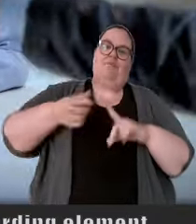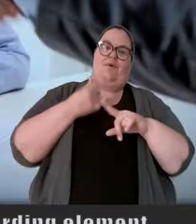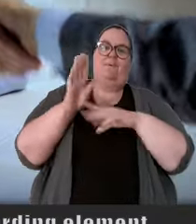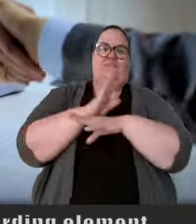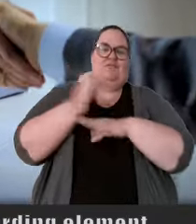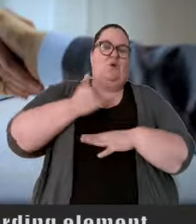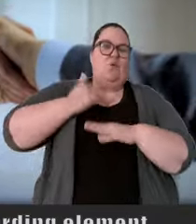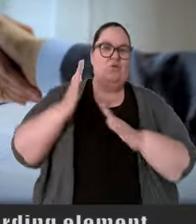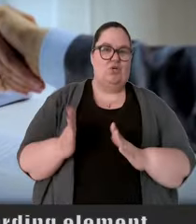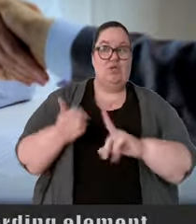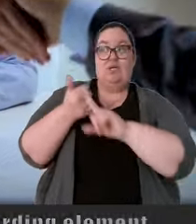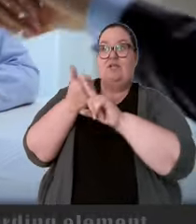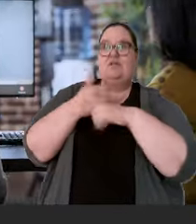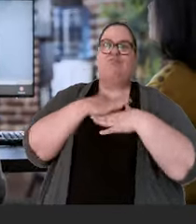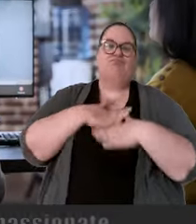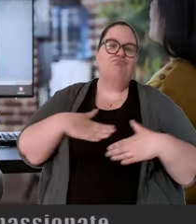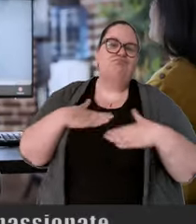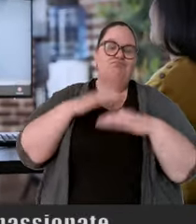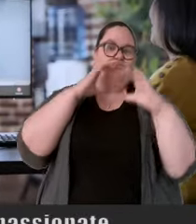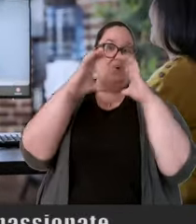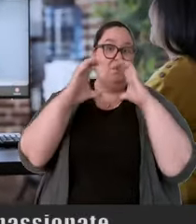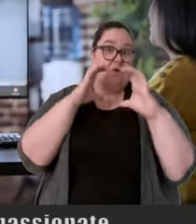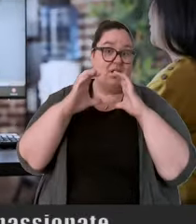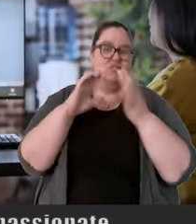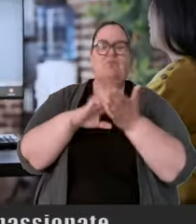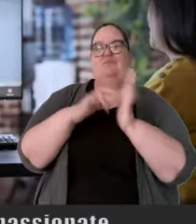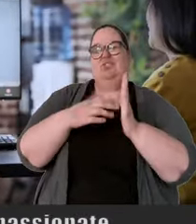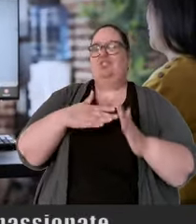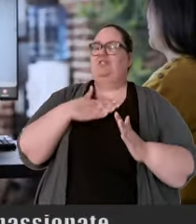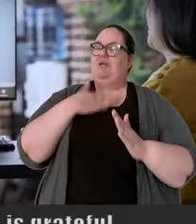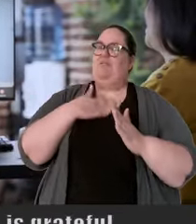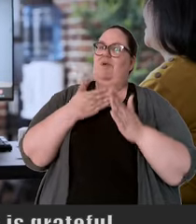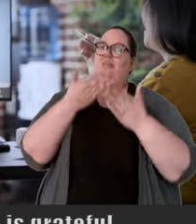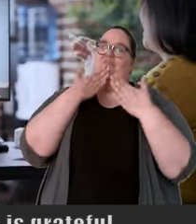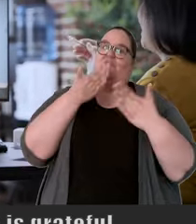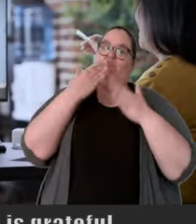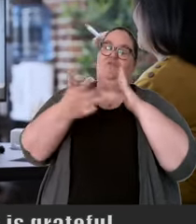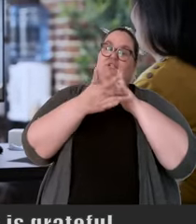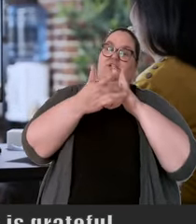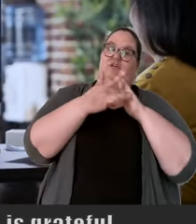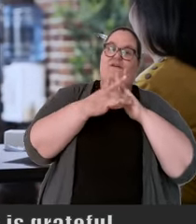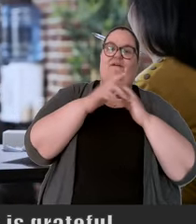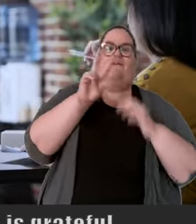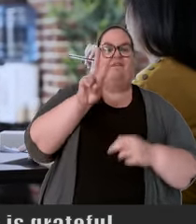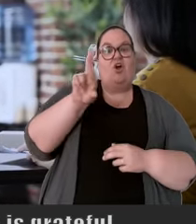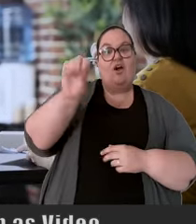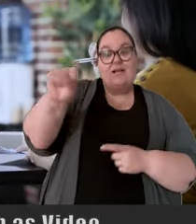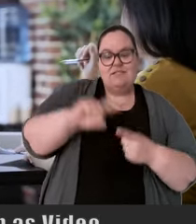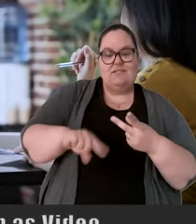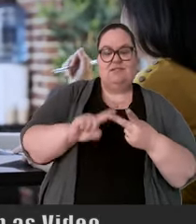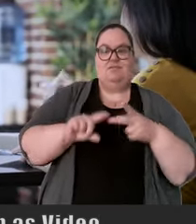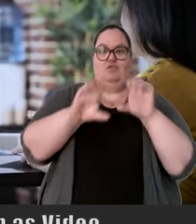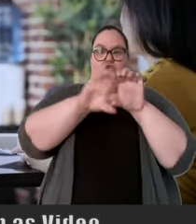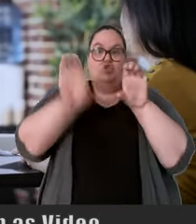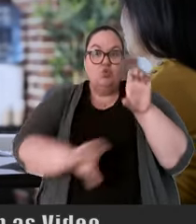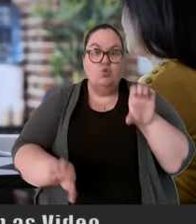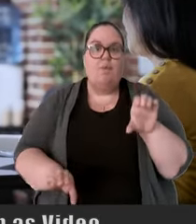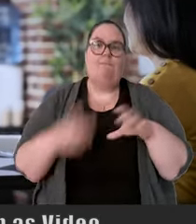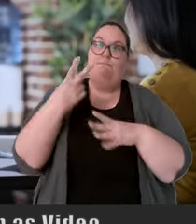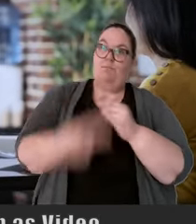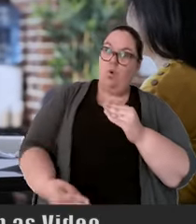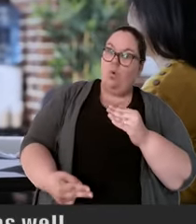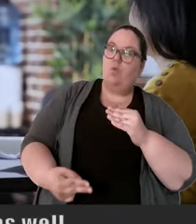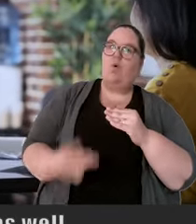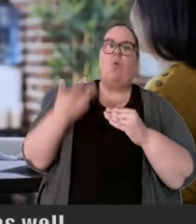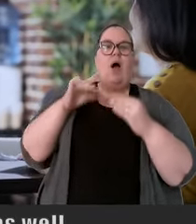element of being an entrepreneur. As a passionate communicator, Tobe is grateful for technologies such as video relay